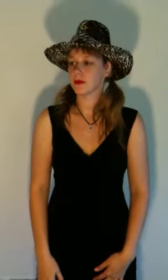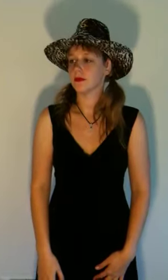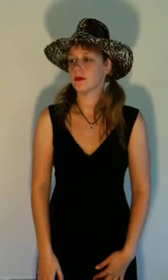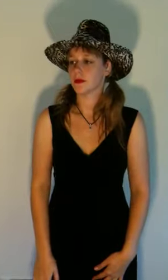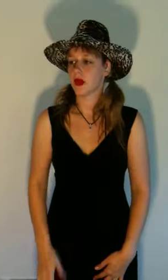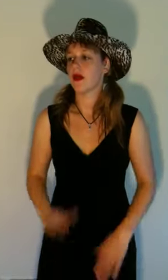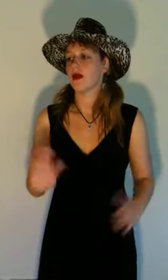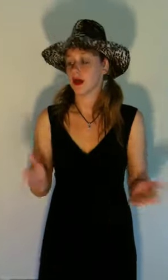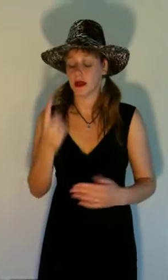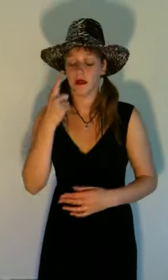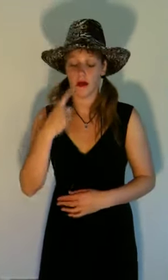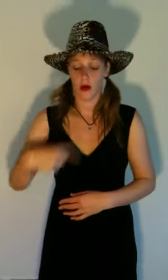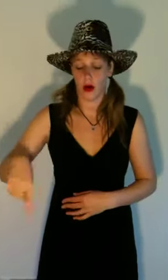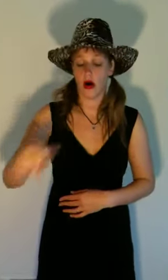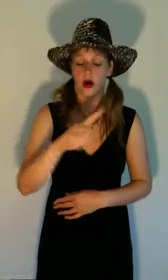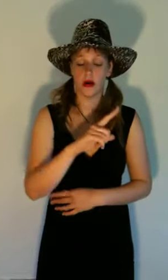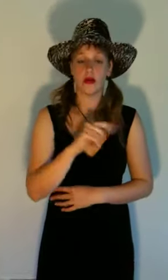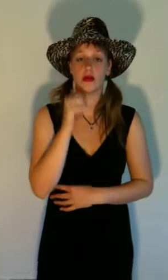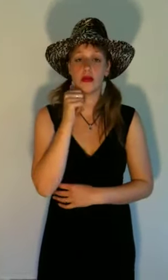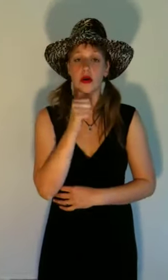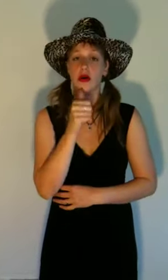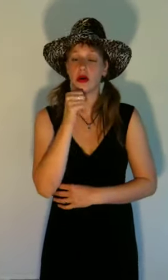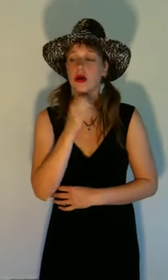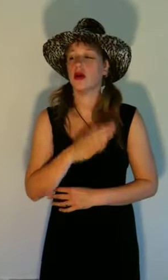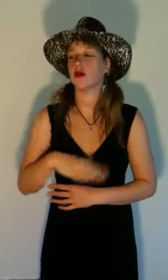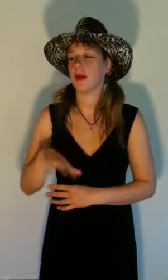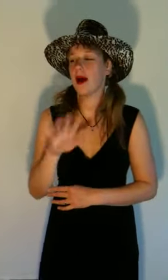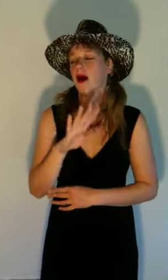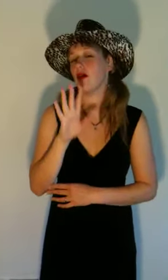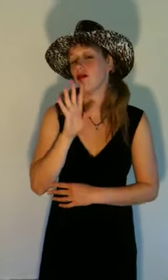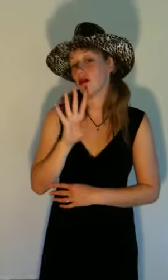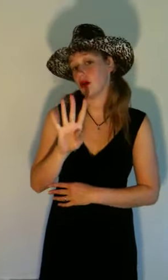This one's for all you girls about 42